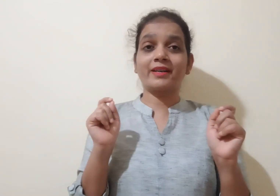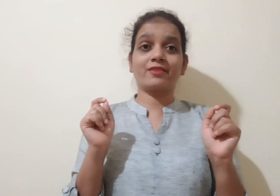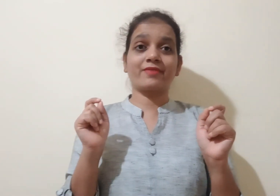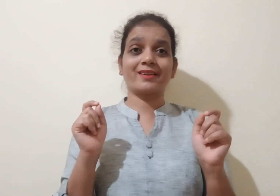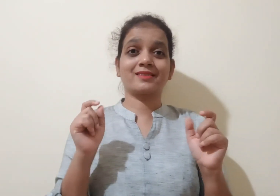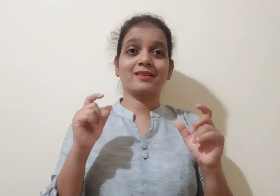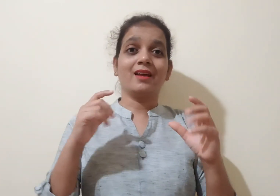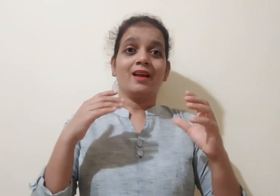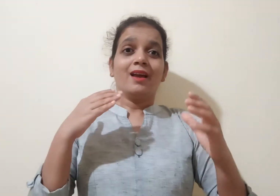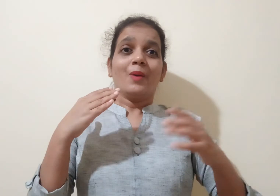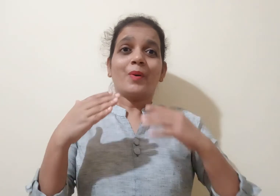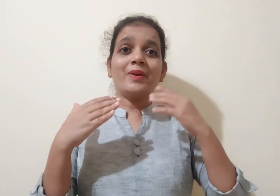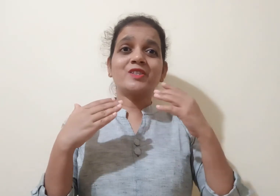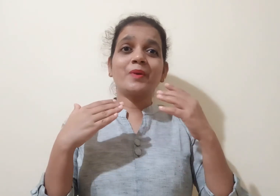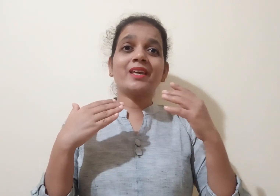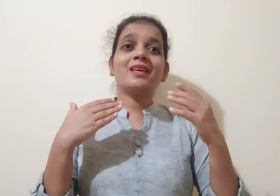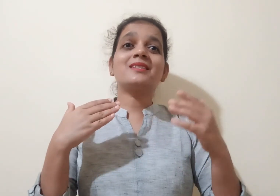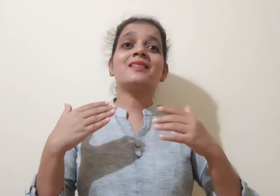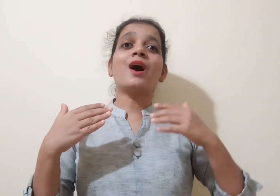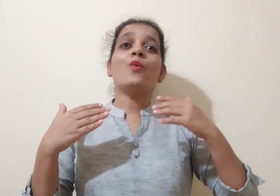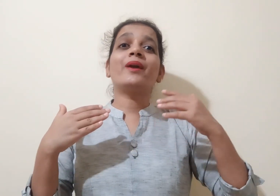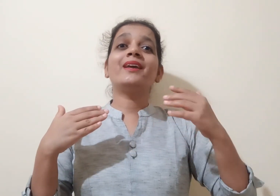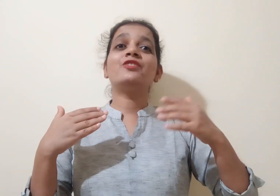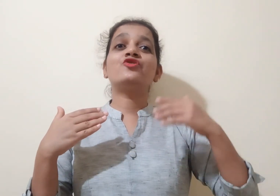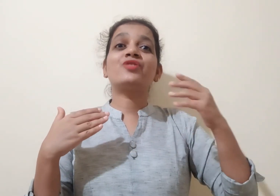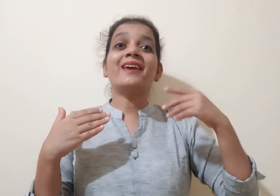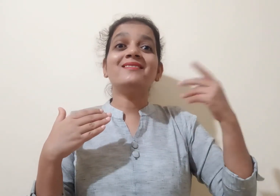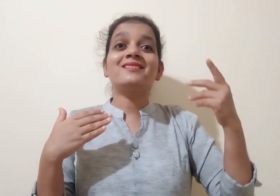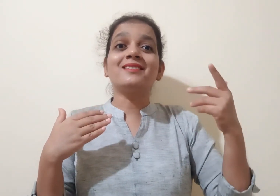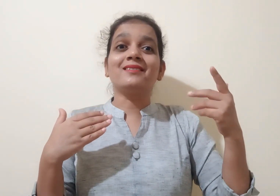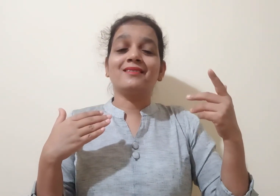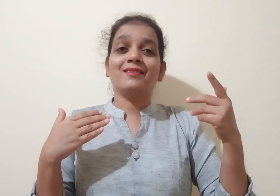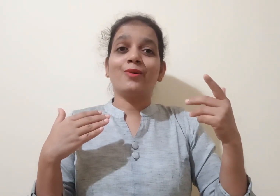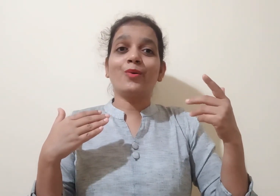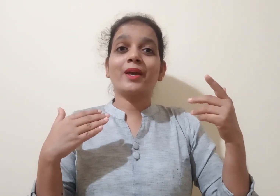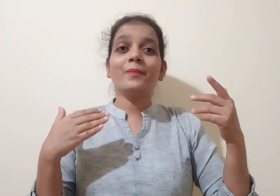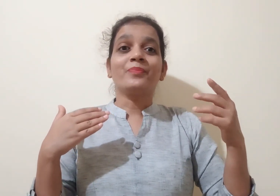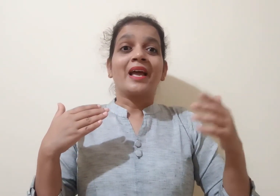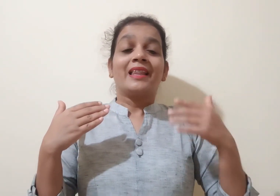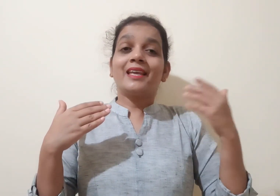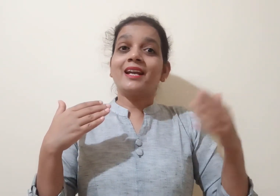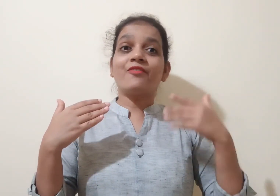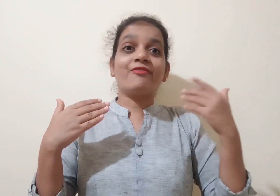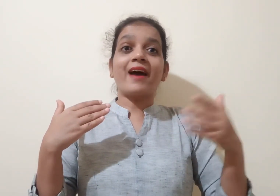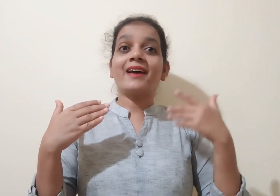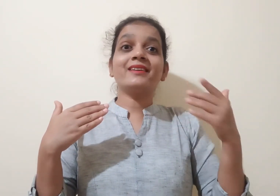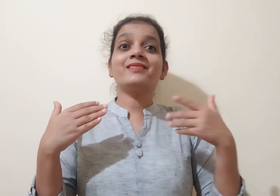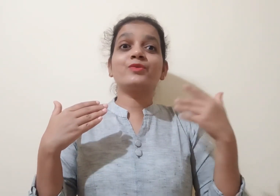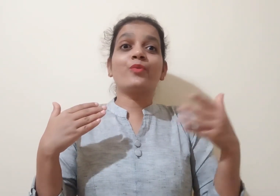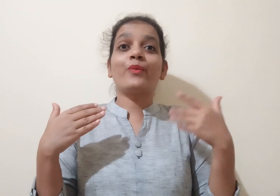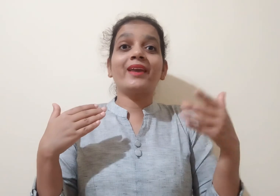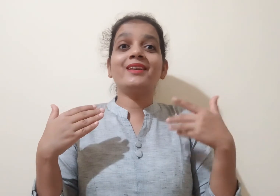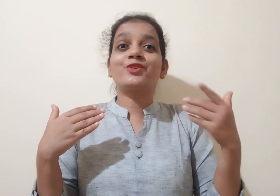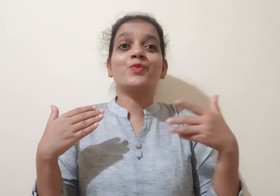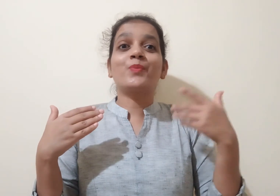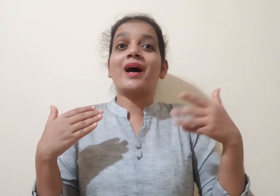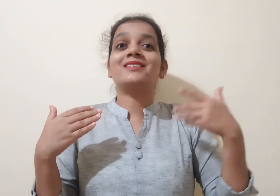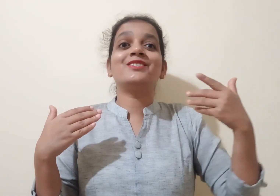My dear friends, public speaking is nowadays changing, okay? There are various ways to present